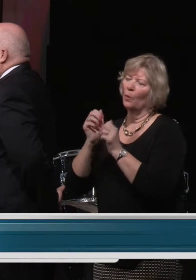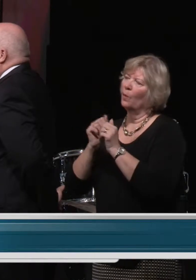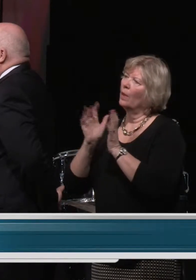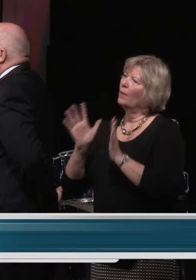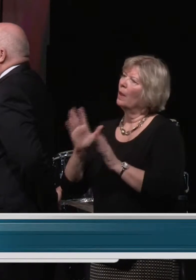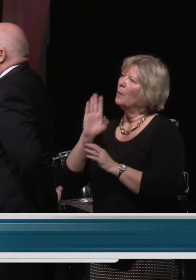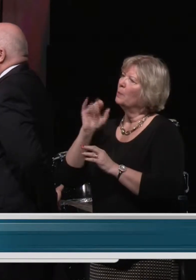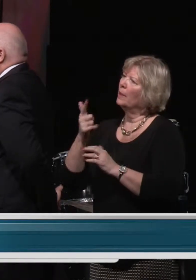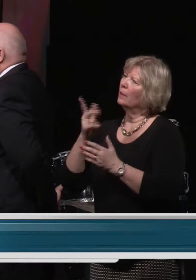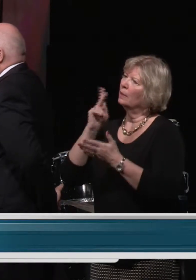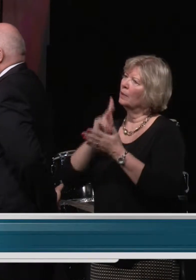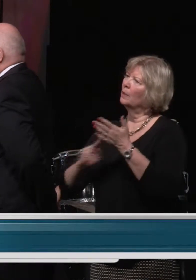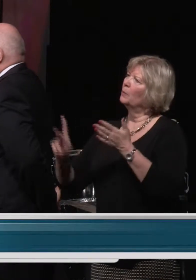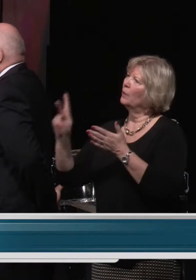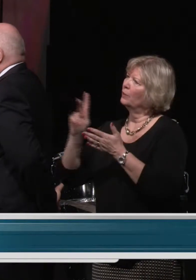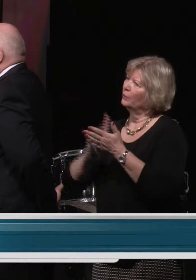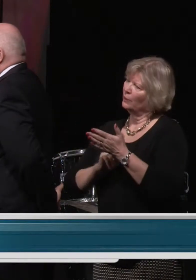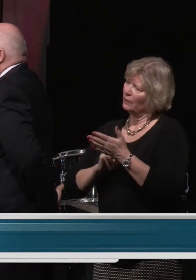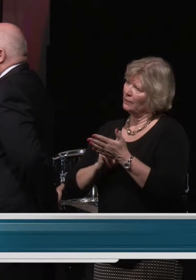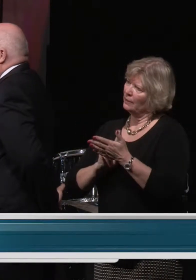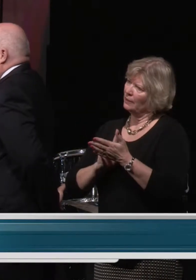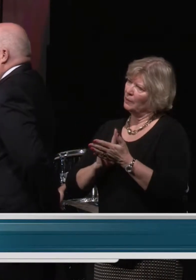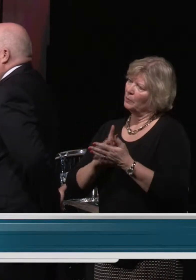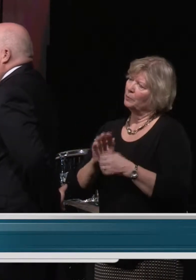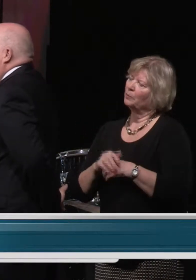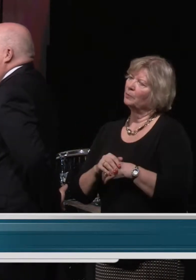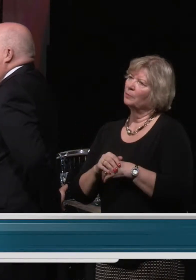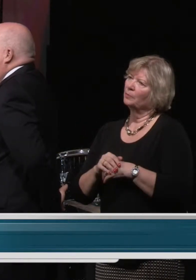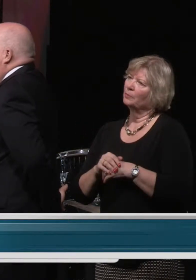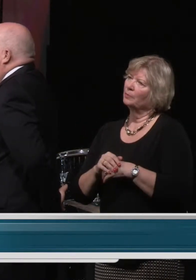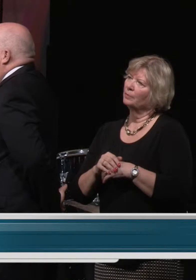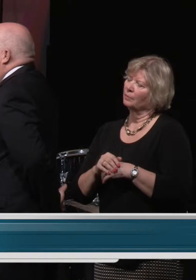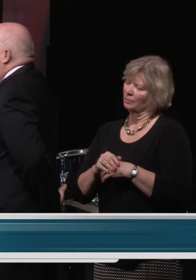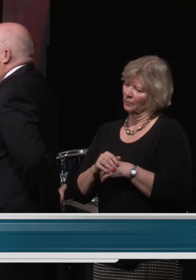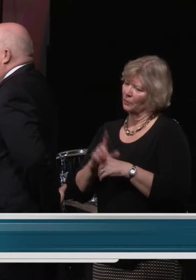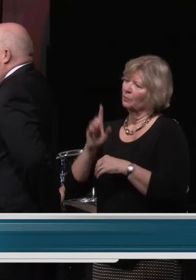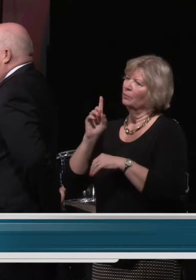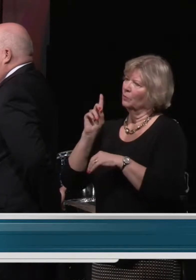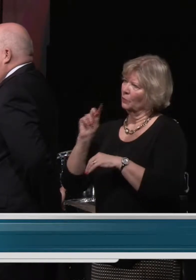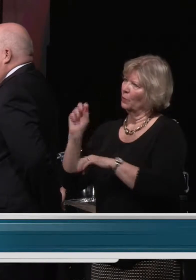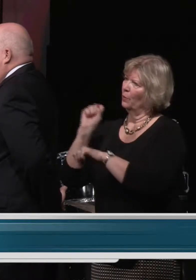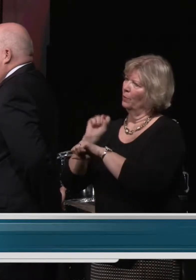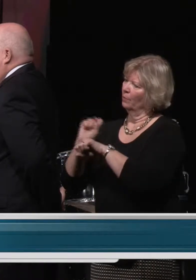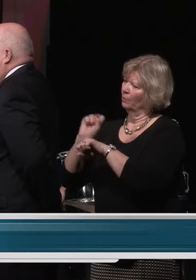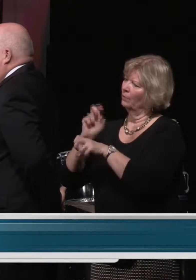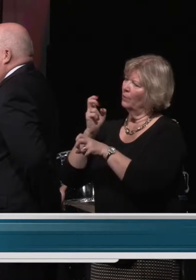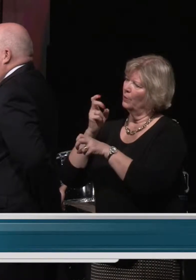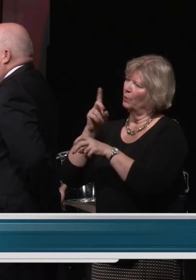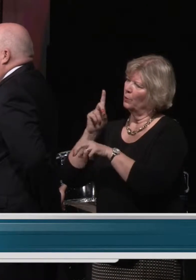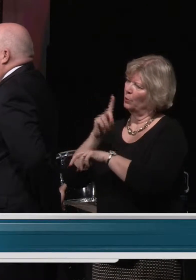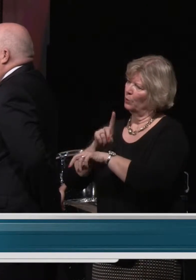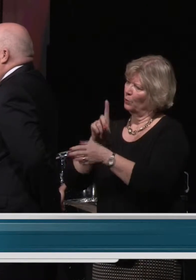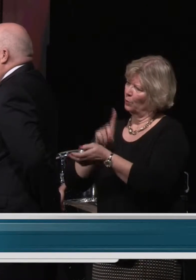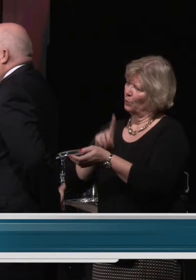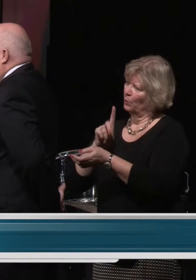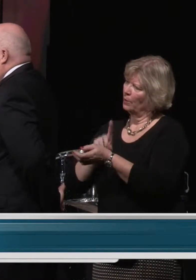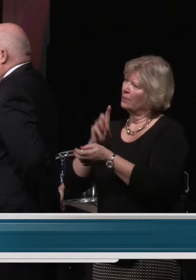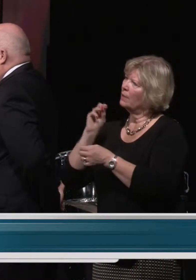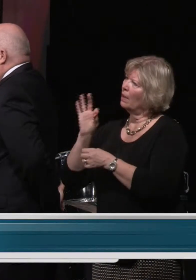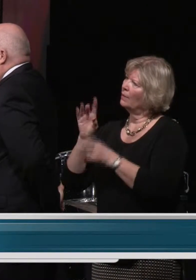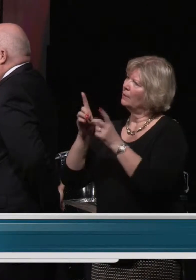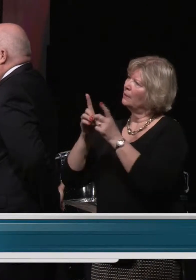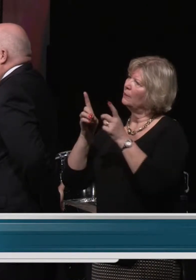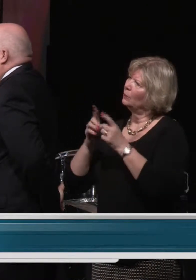partiality or prejudice execute the duties of District